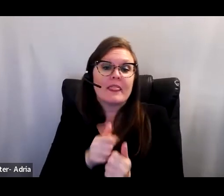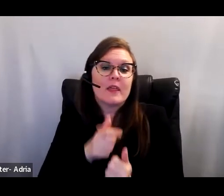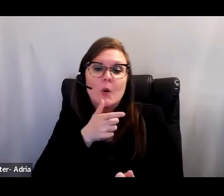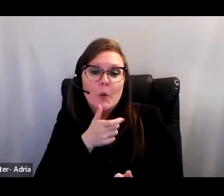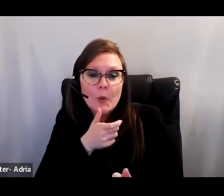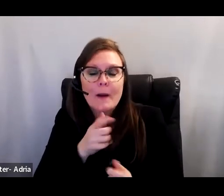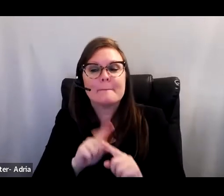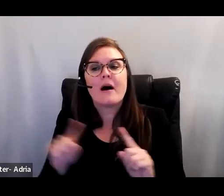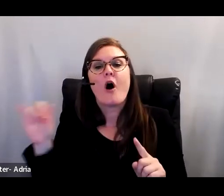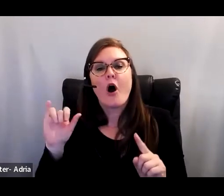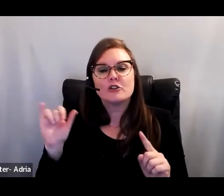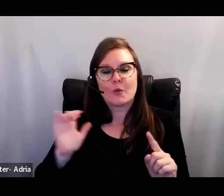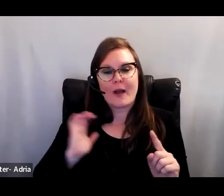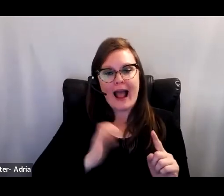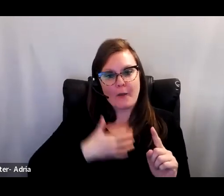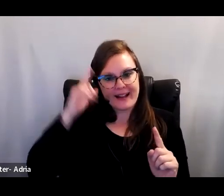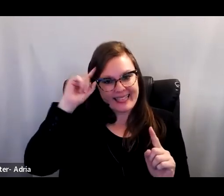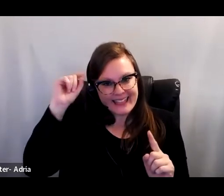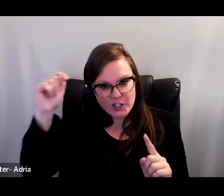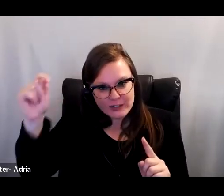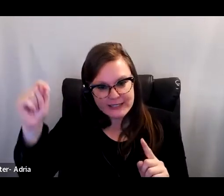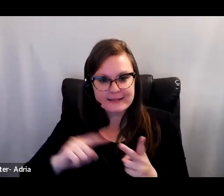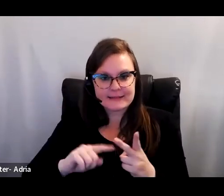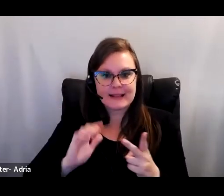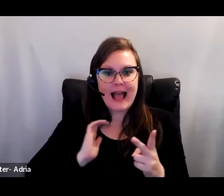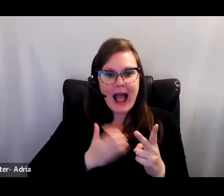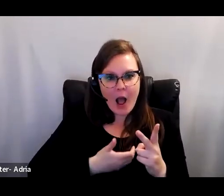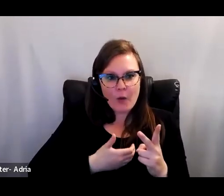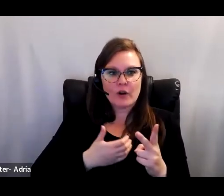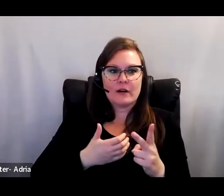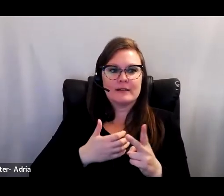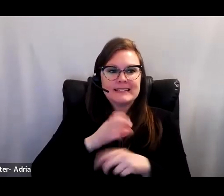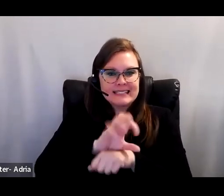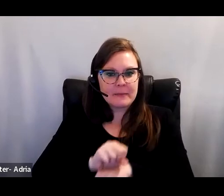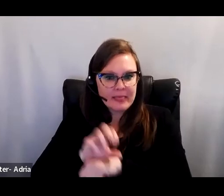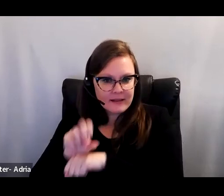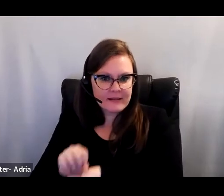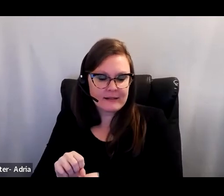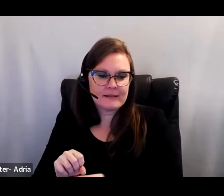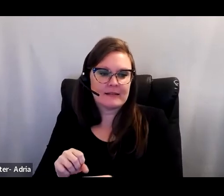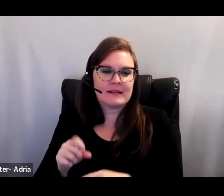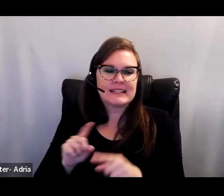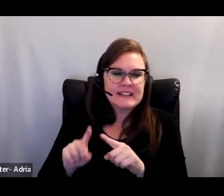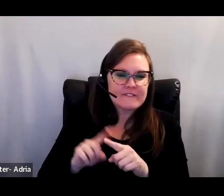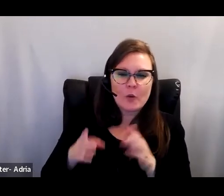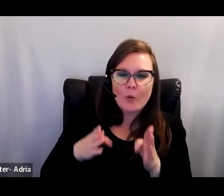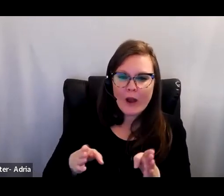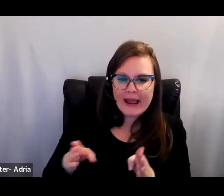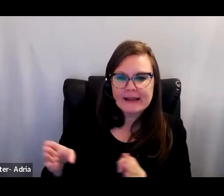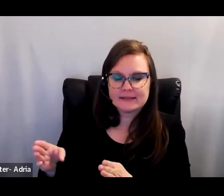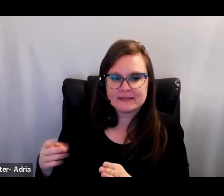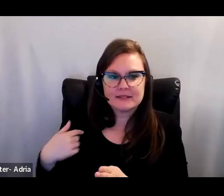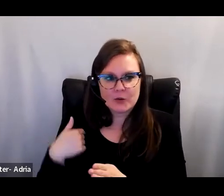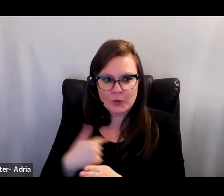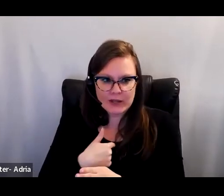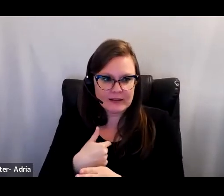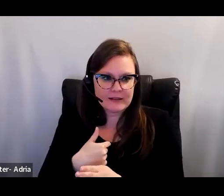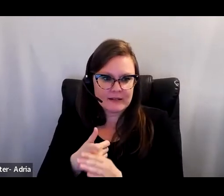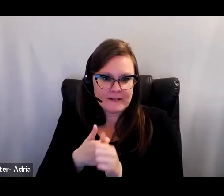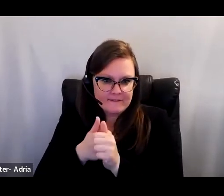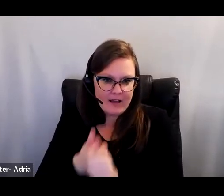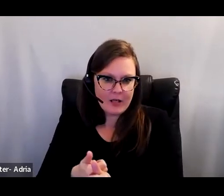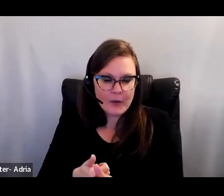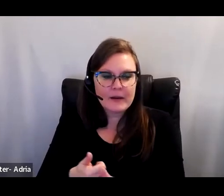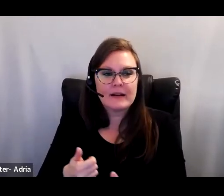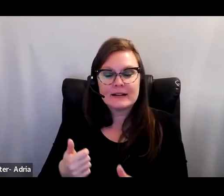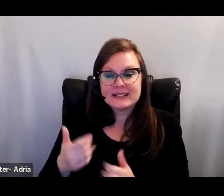but also the theories and disciplines that we draw on. Within AERA, large and complex organization, educators are often siloed